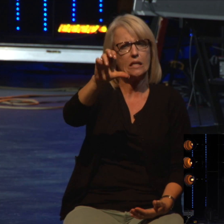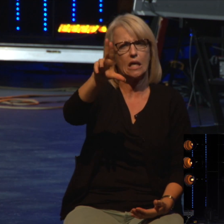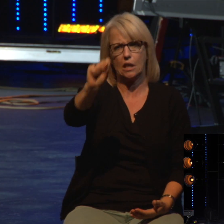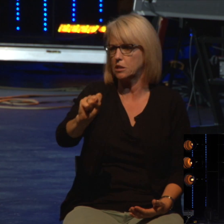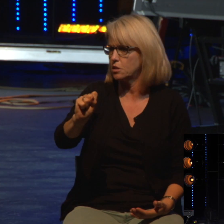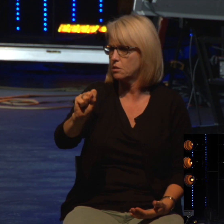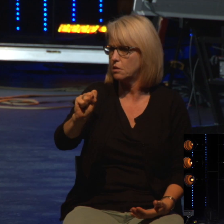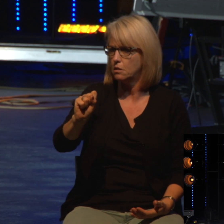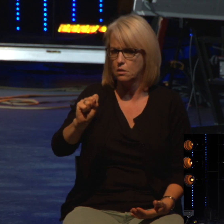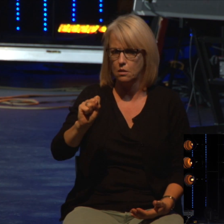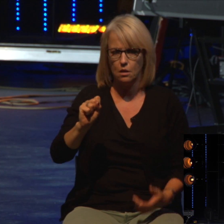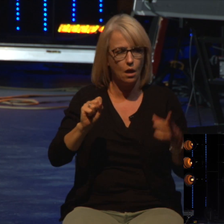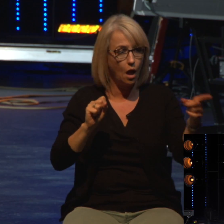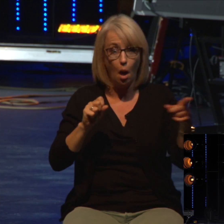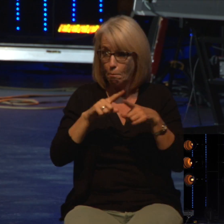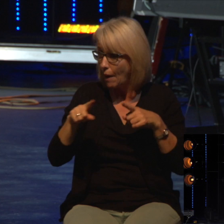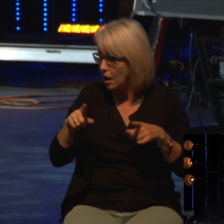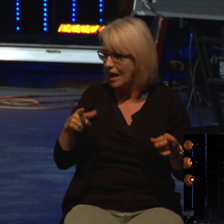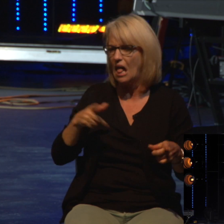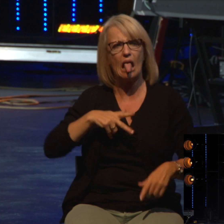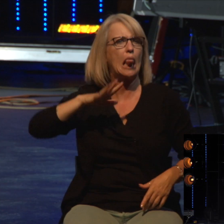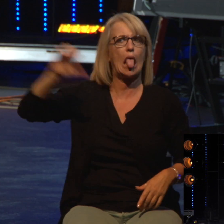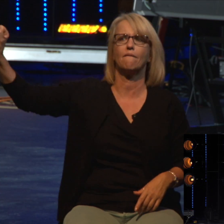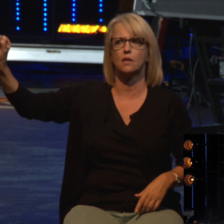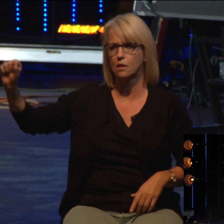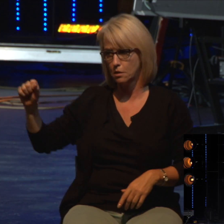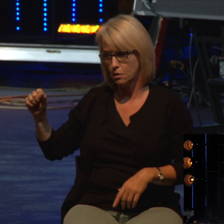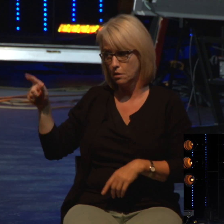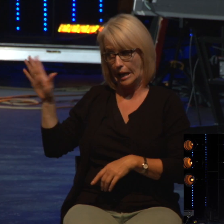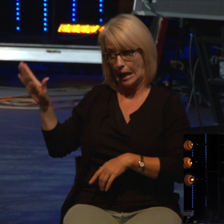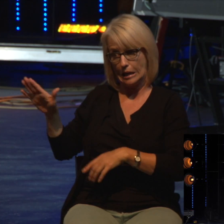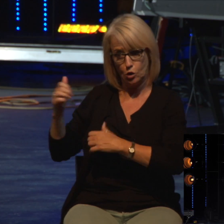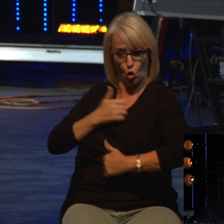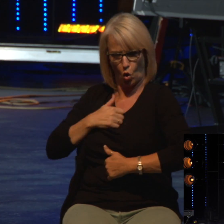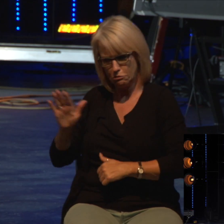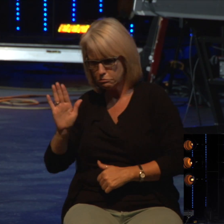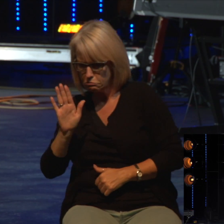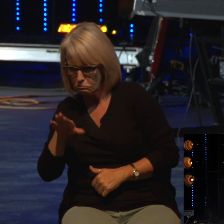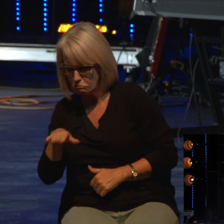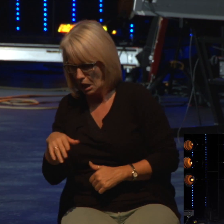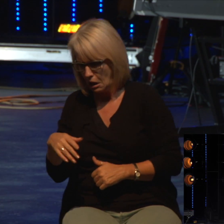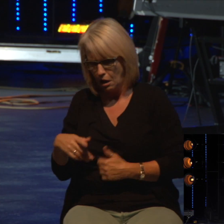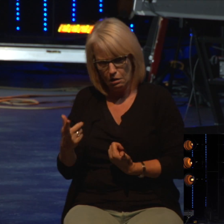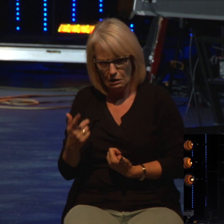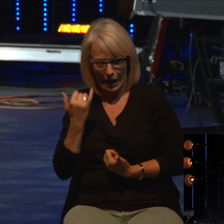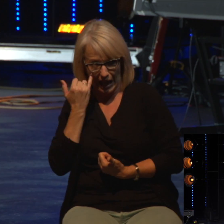away. But some of the leaders in his army said, listen, master, if the prophet would have asked something difficult and something